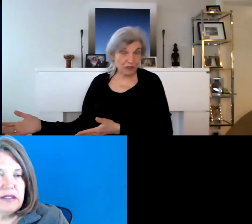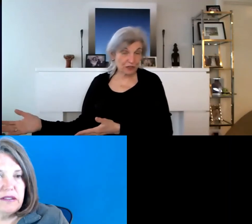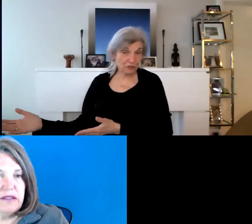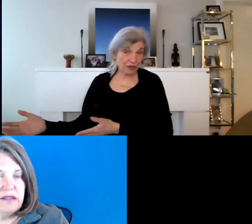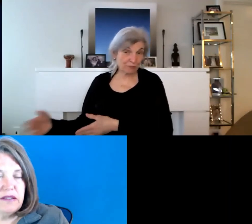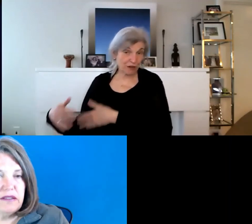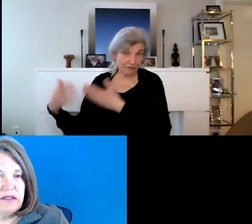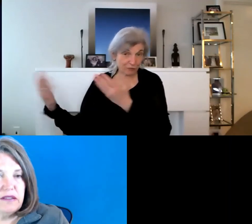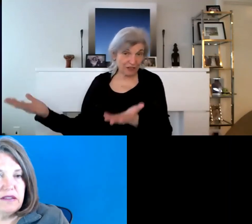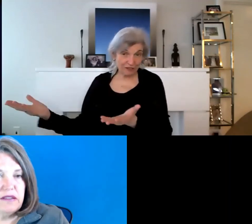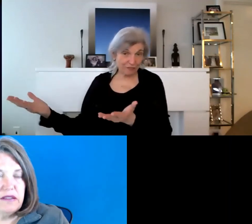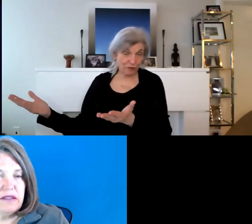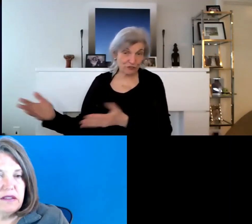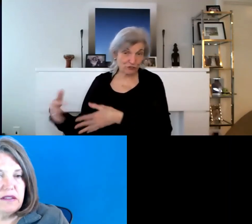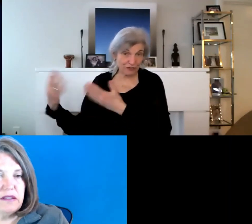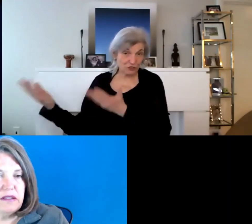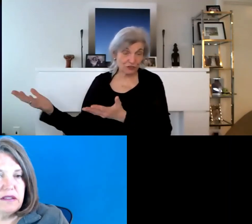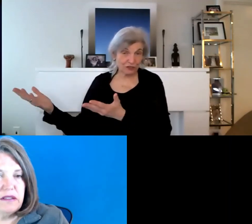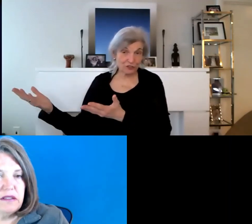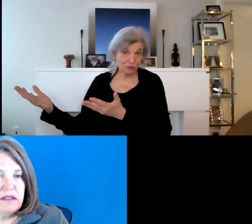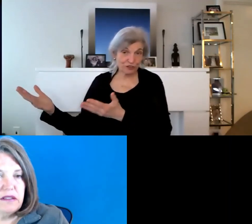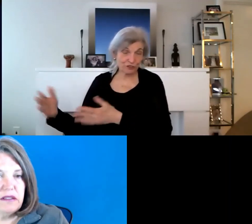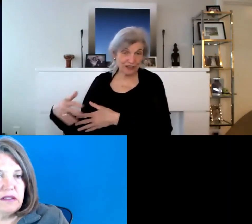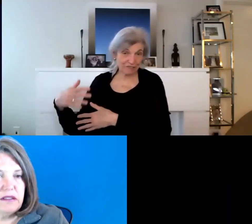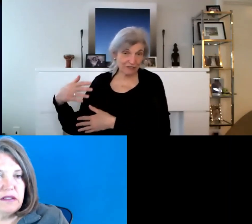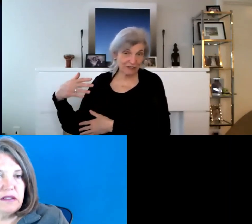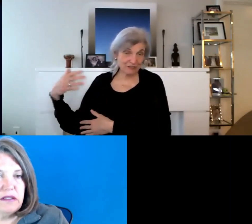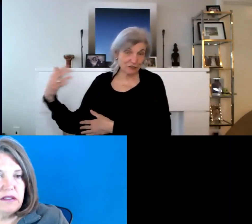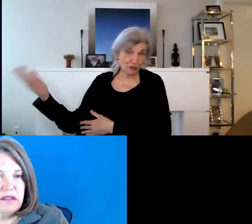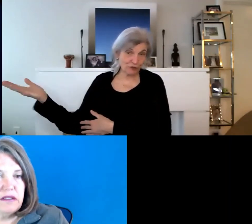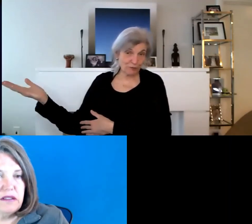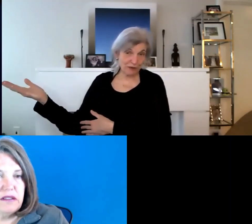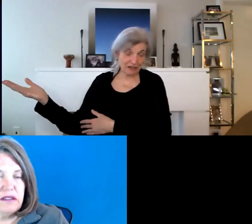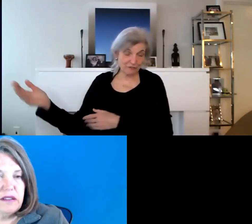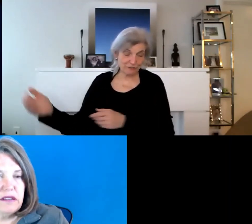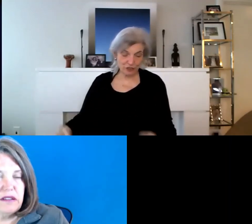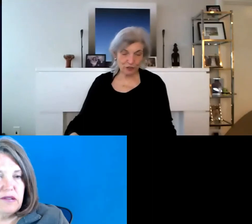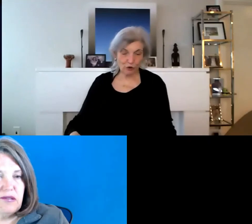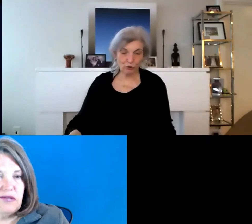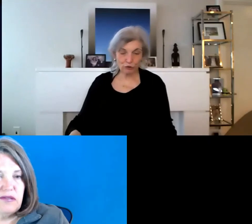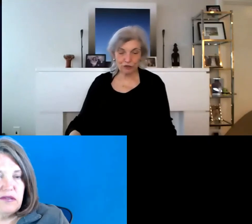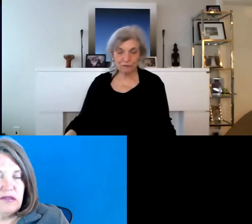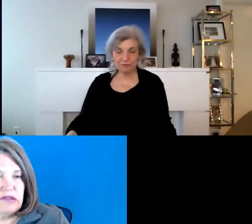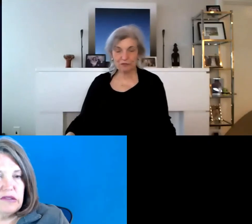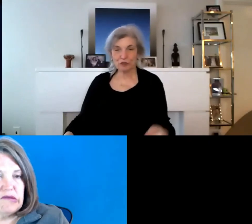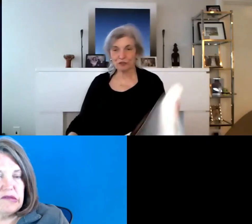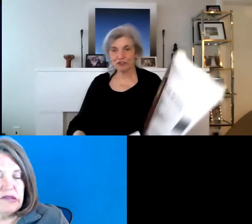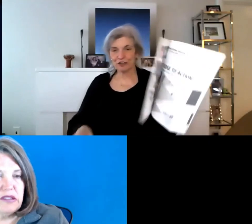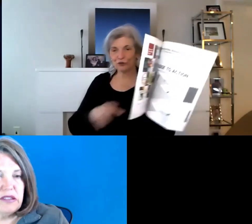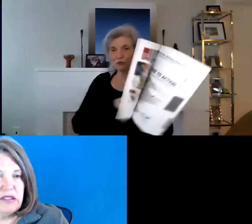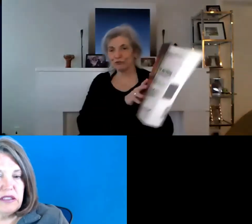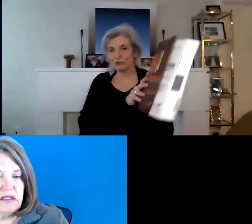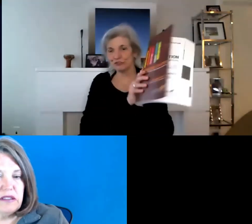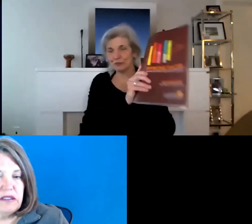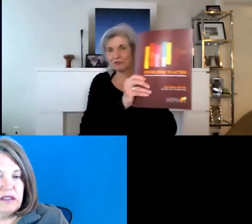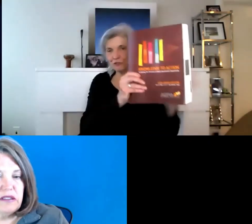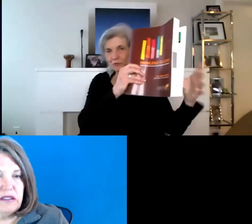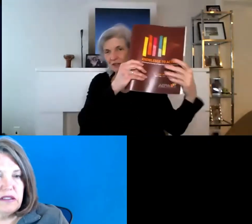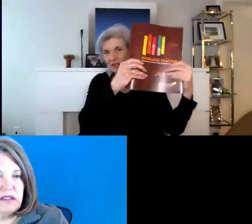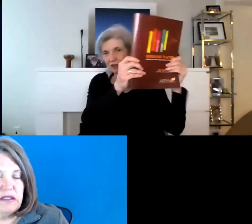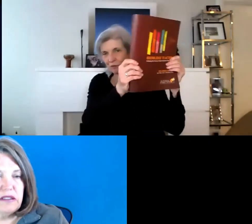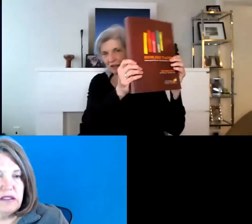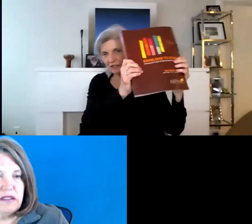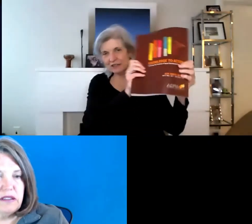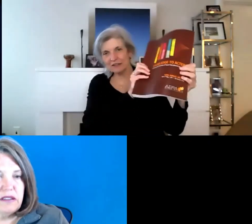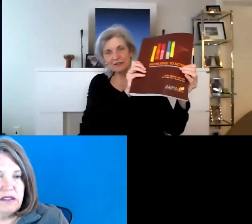annual meeting is not private. We have a registration list. We could have, you know, in the back of the old, well, it's not old for some of you,